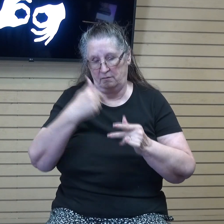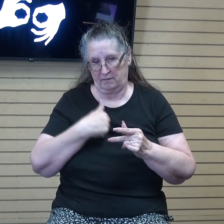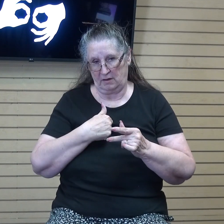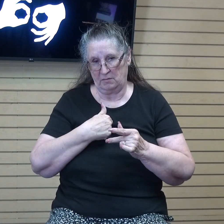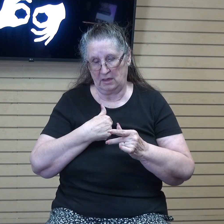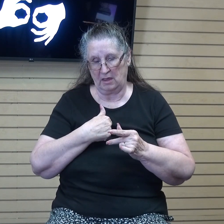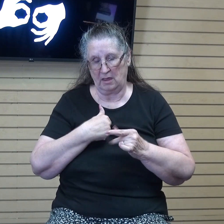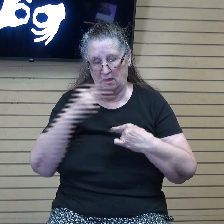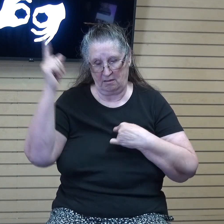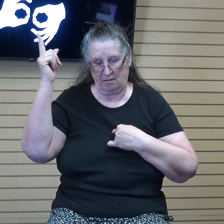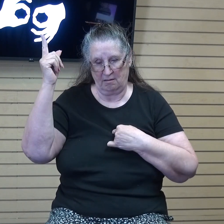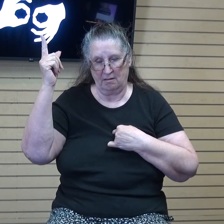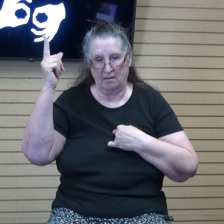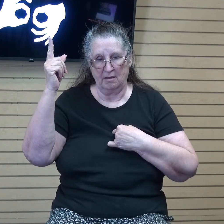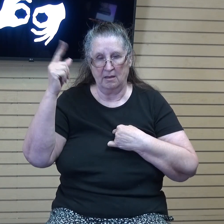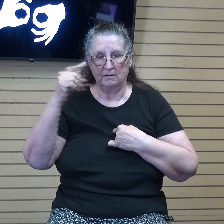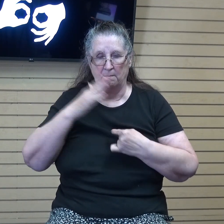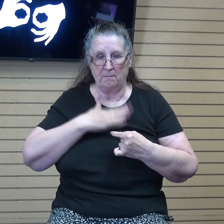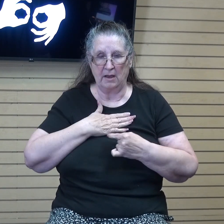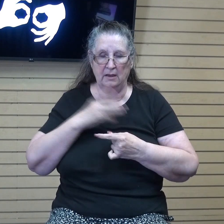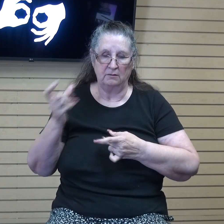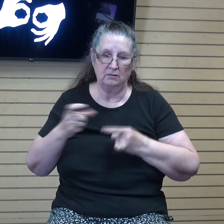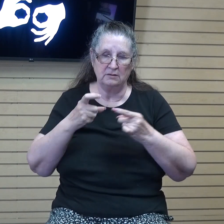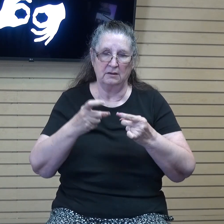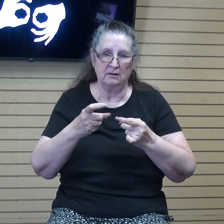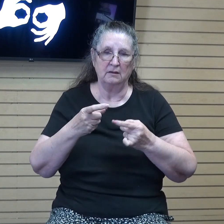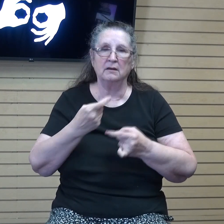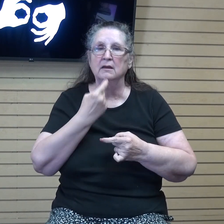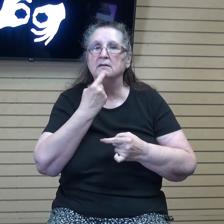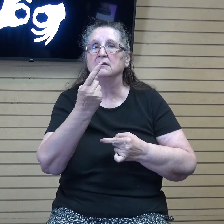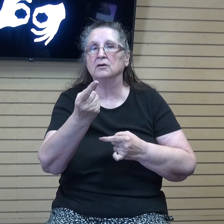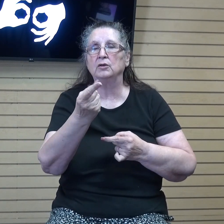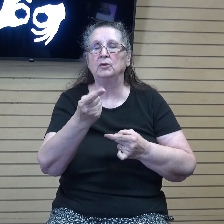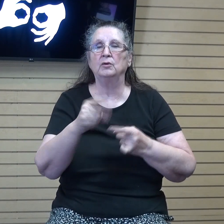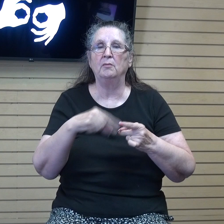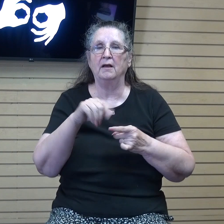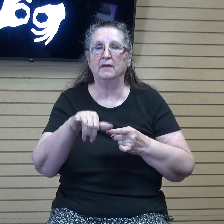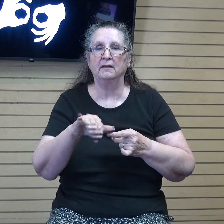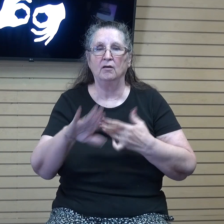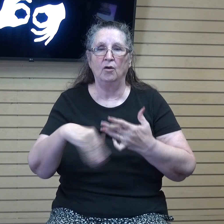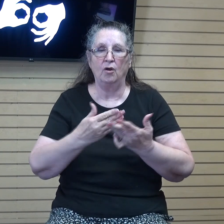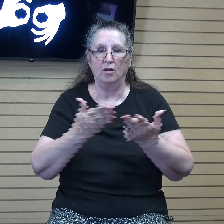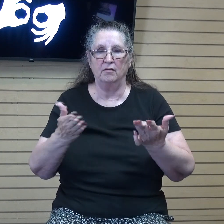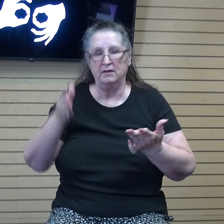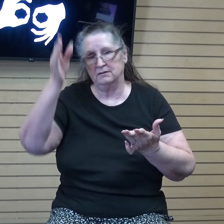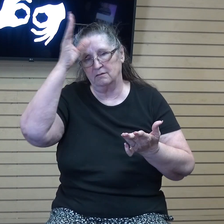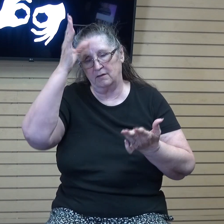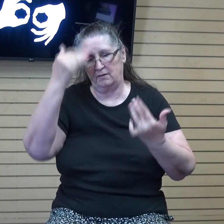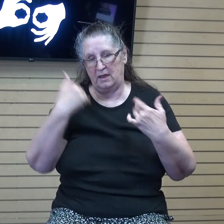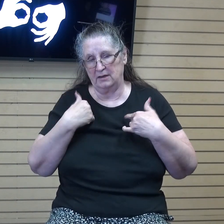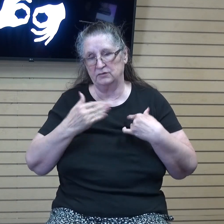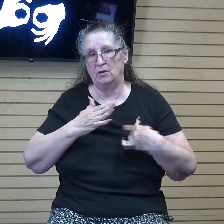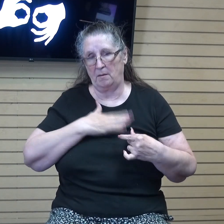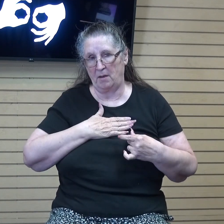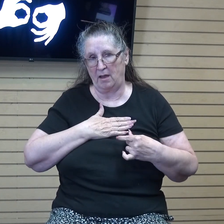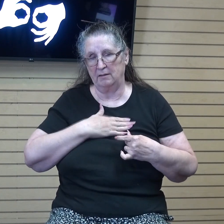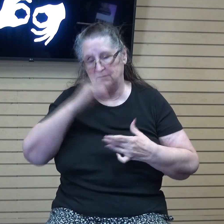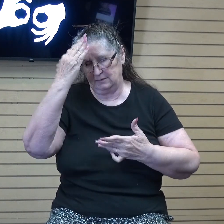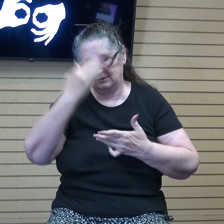he will take of what is mine and declare it to you. All things that the Father has are mine. Therefore, I said